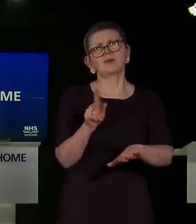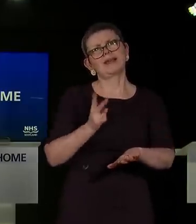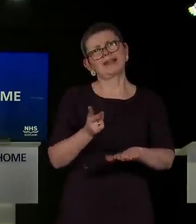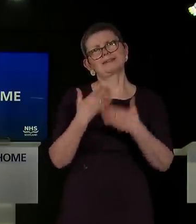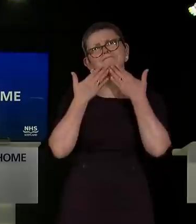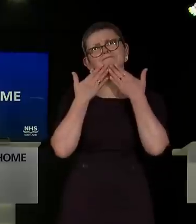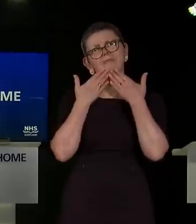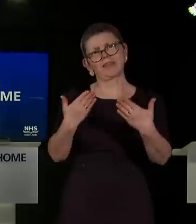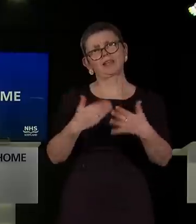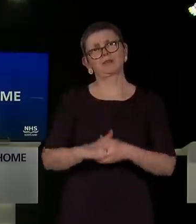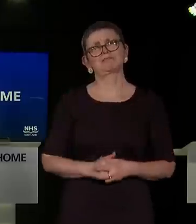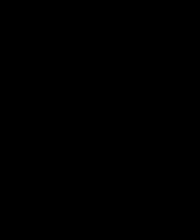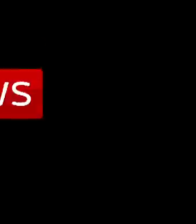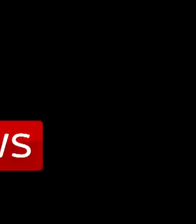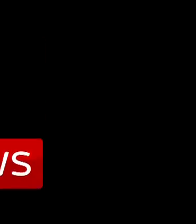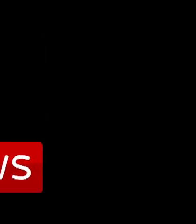to each and every one of you.